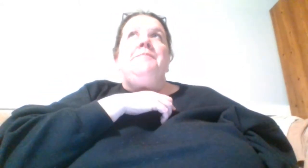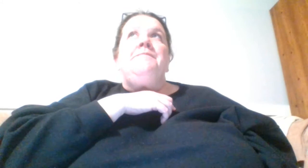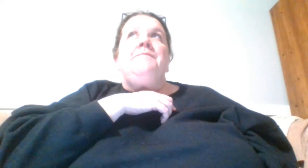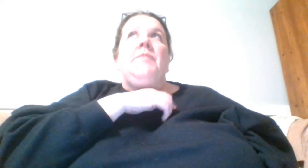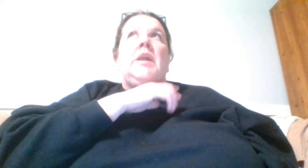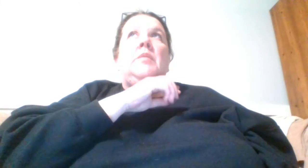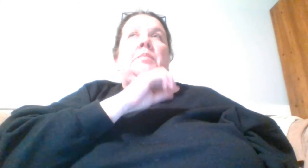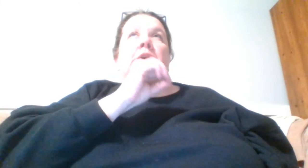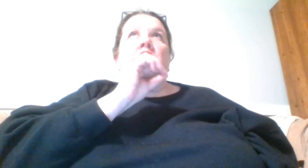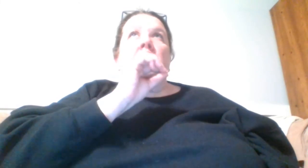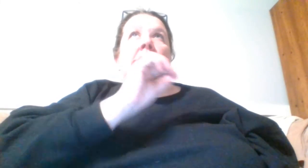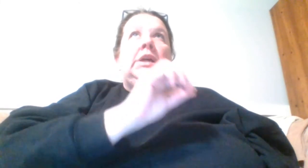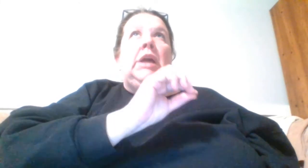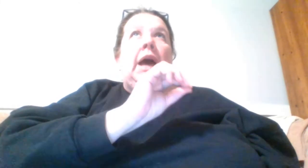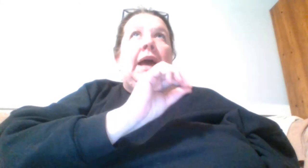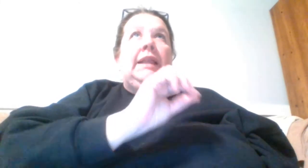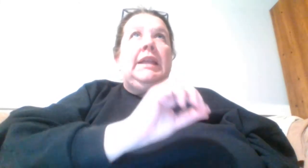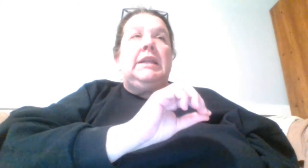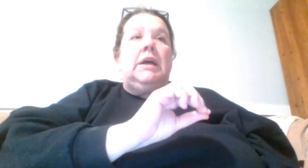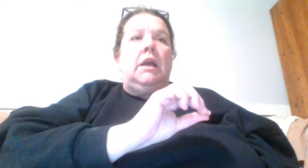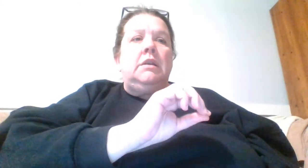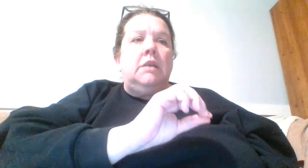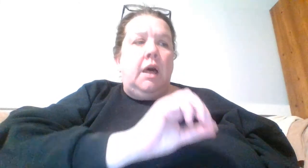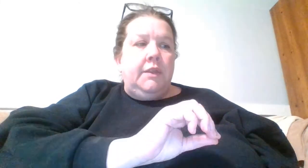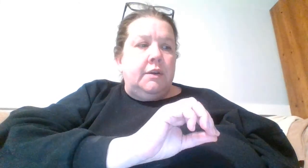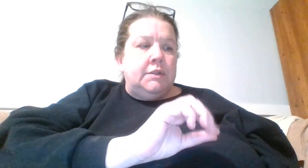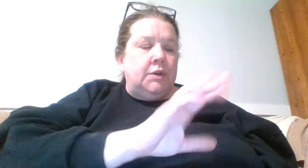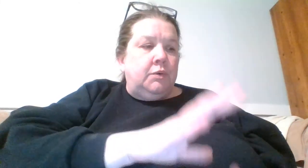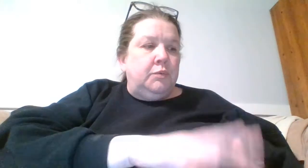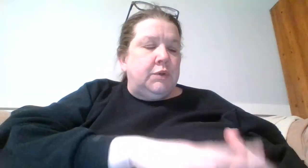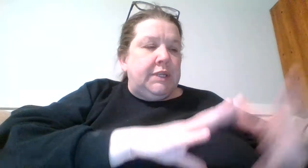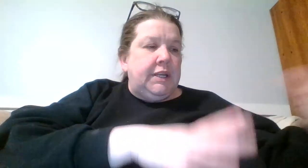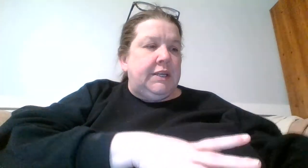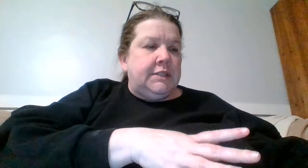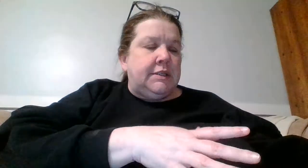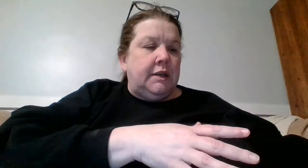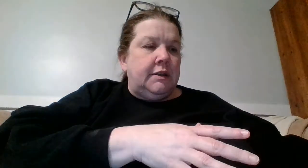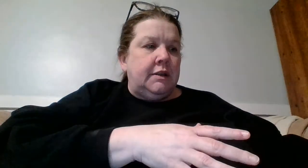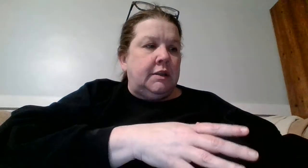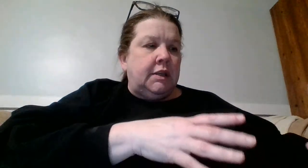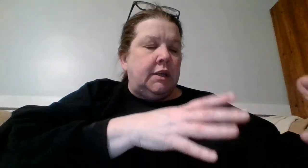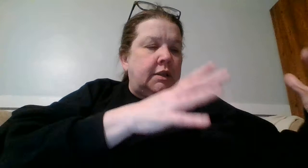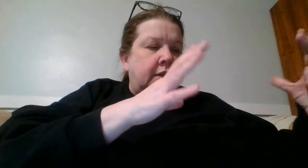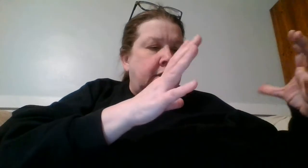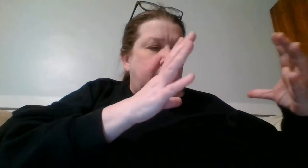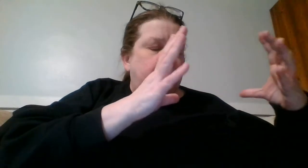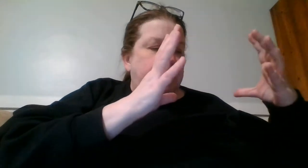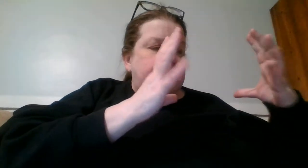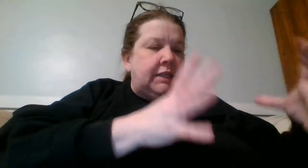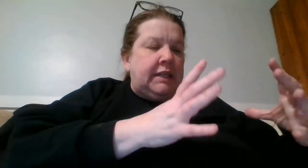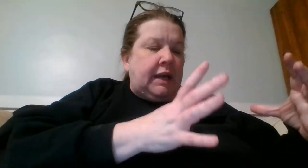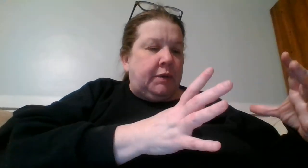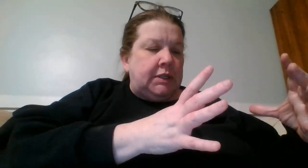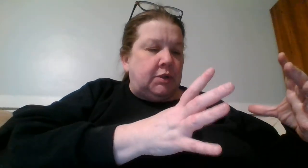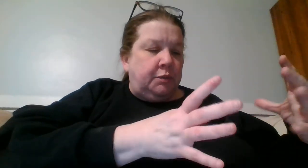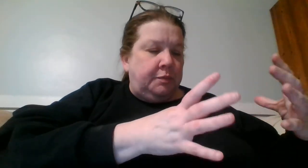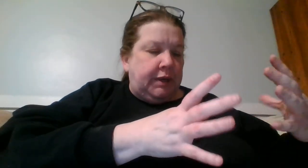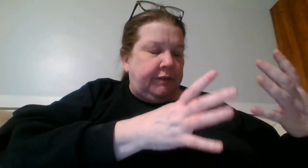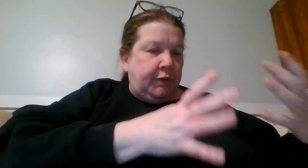but she highlighted another so Rosina is the the the reason that that one is so big if you